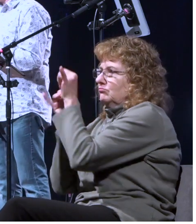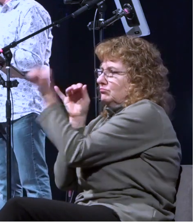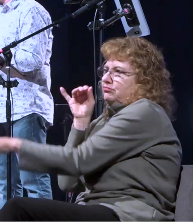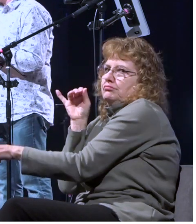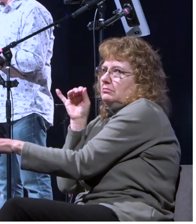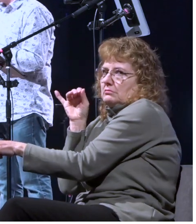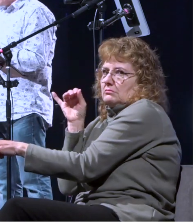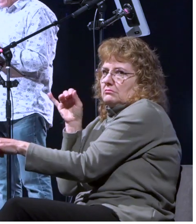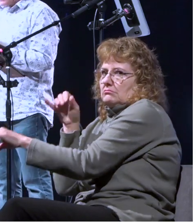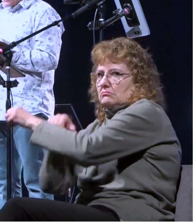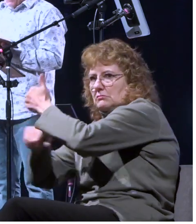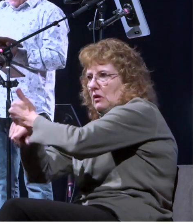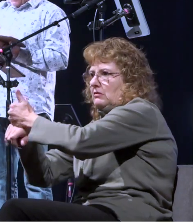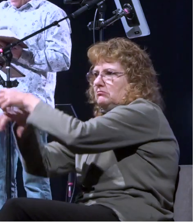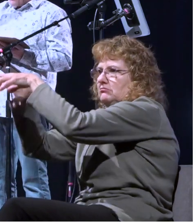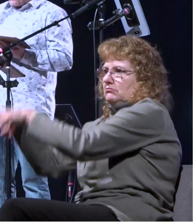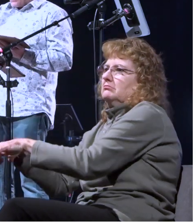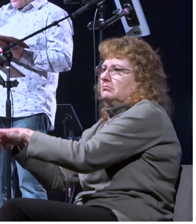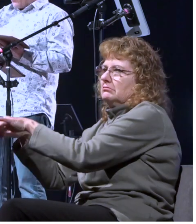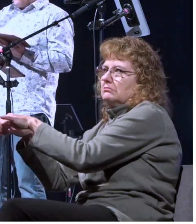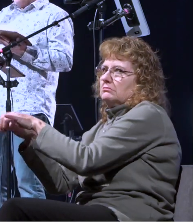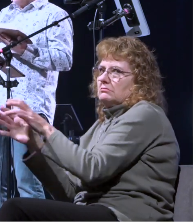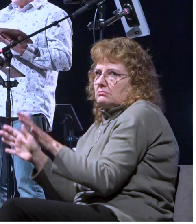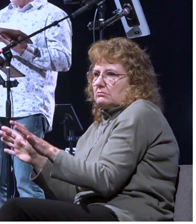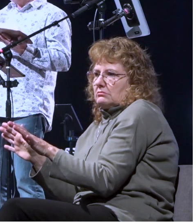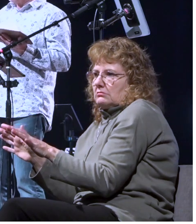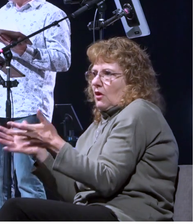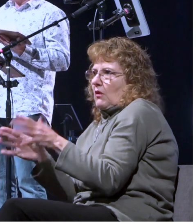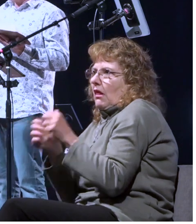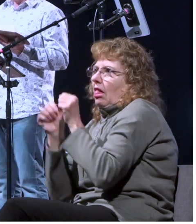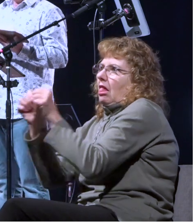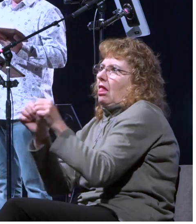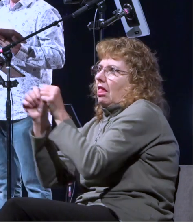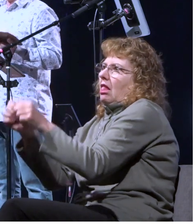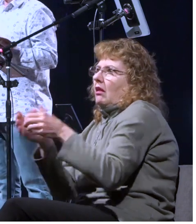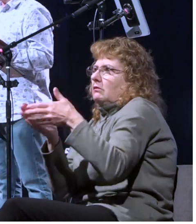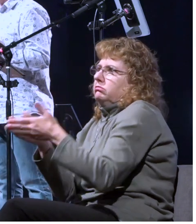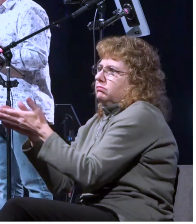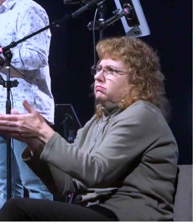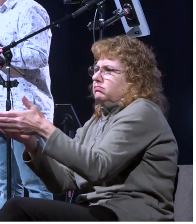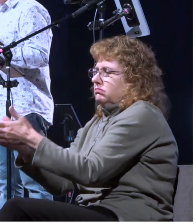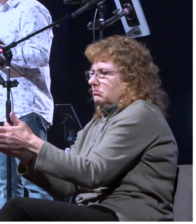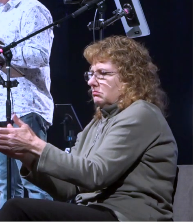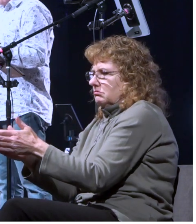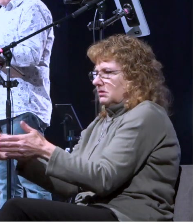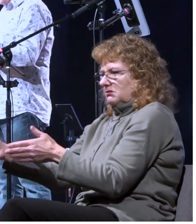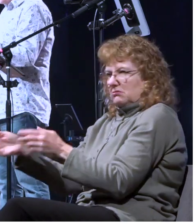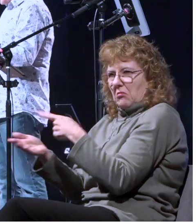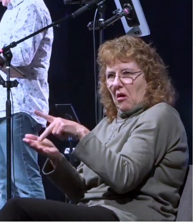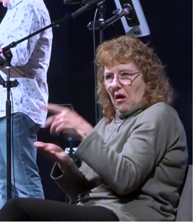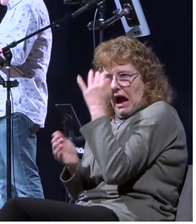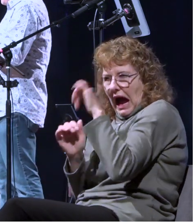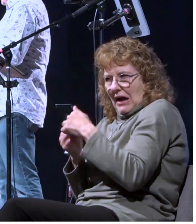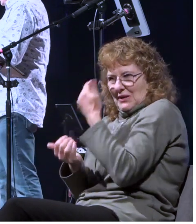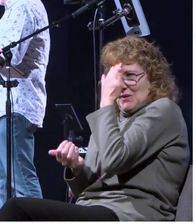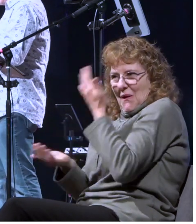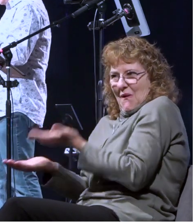that's what he's trying to suggest um and it's like well how would paul know well paul knows a lot of things